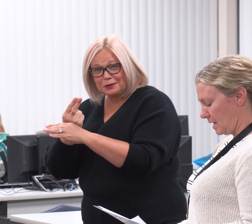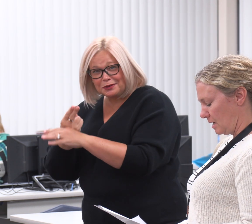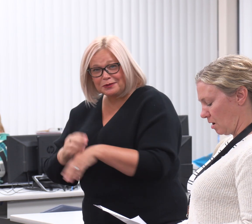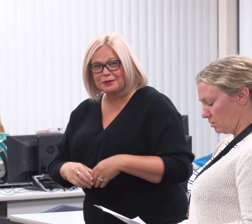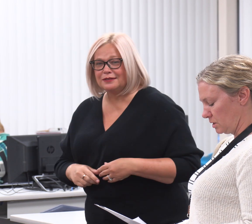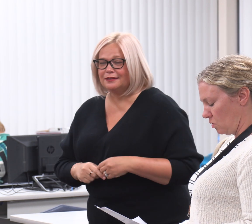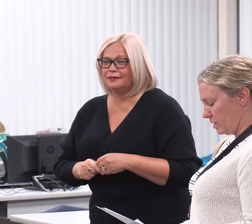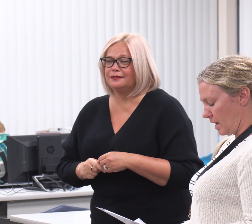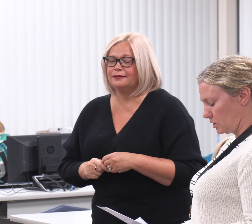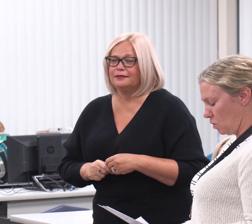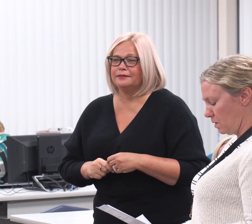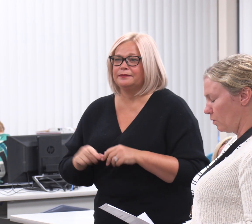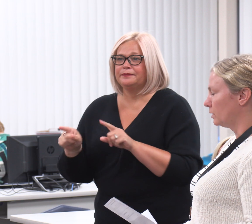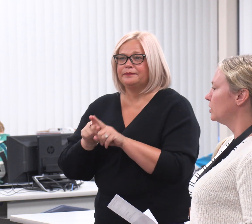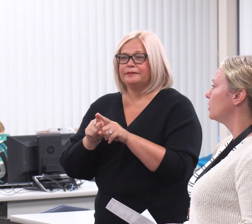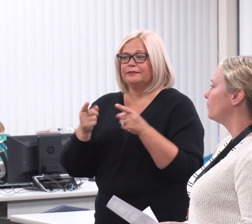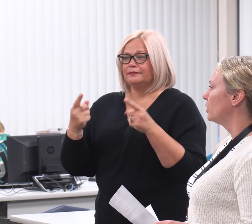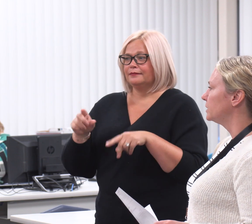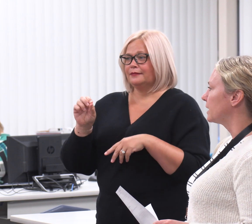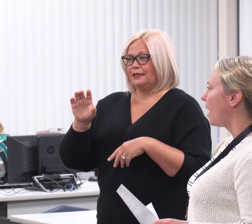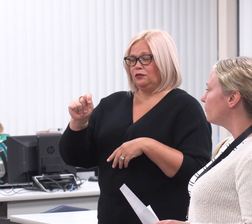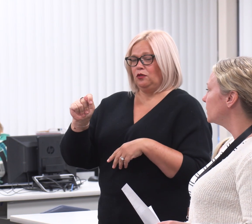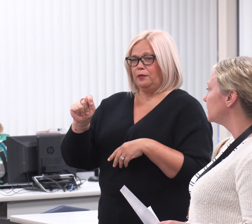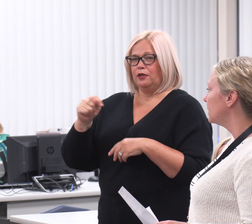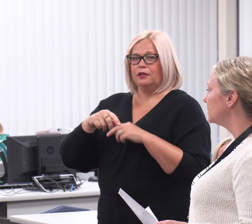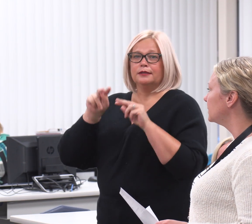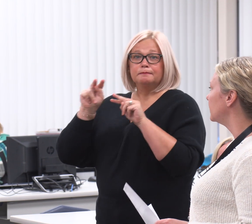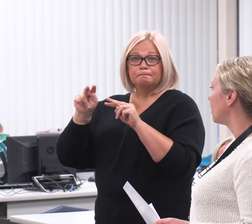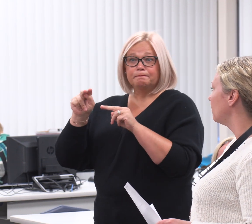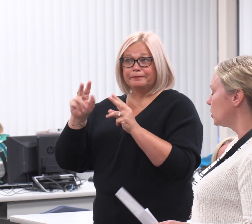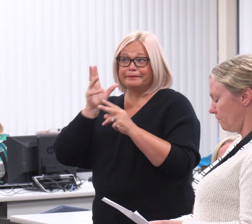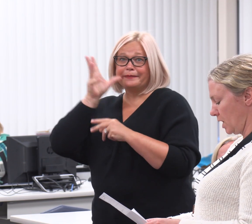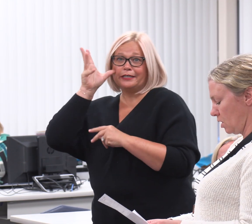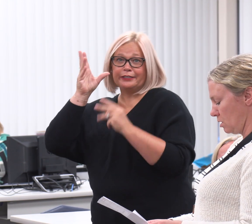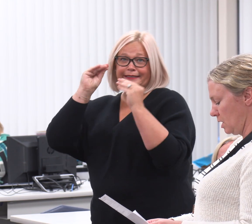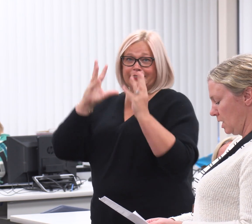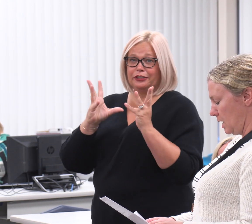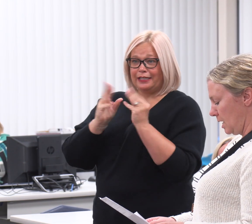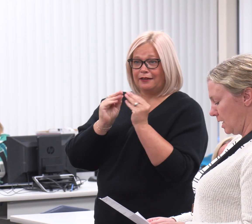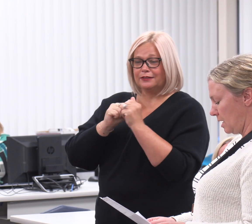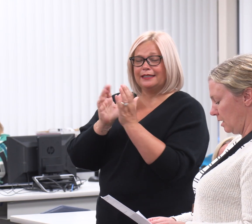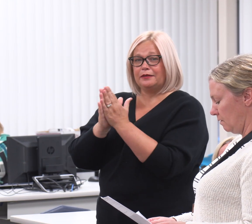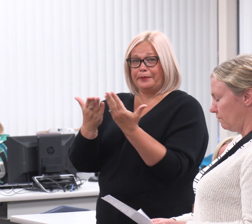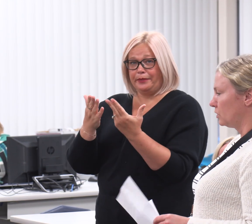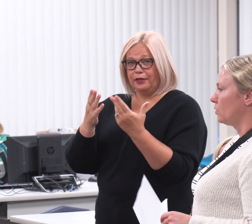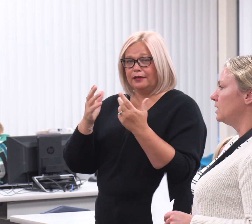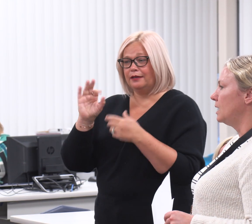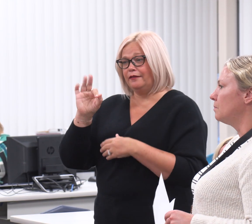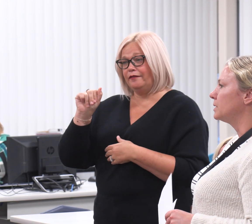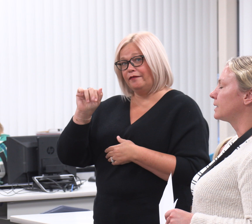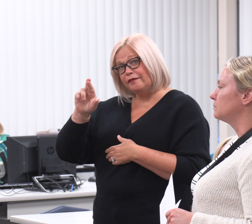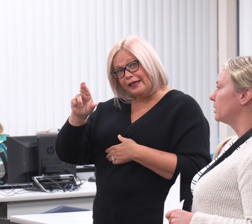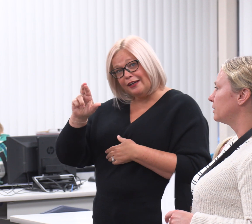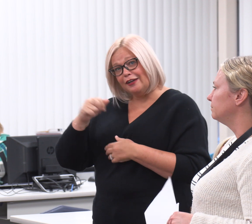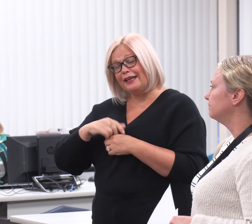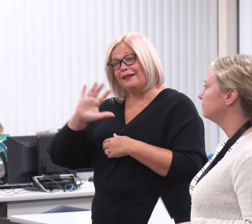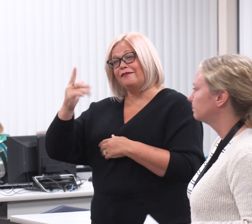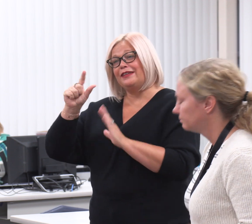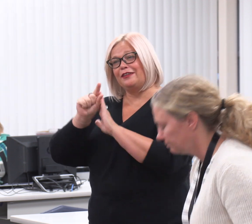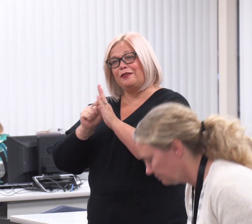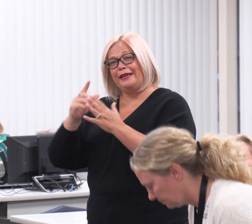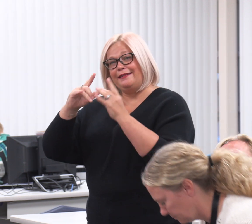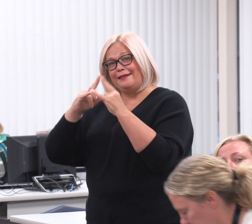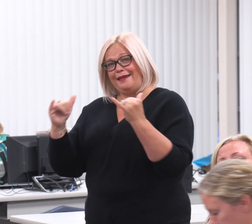And also in October, we're looking forward to conferences and our book fair and fifth grade camp next month.